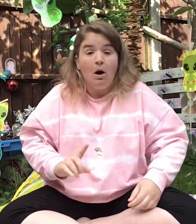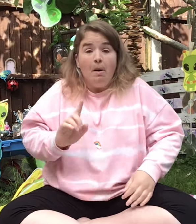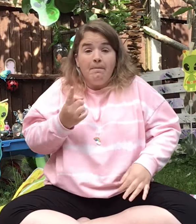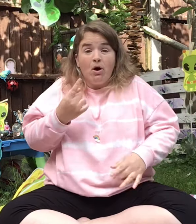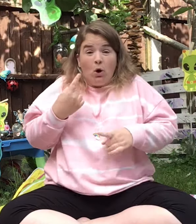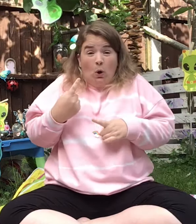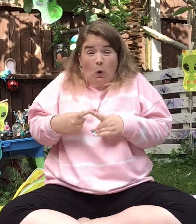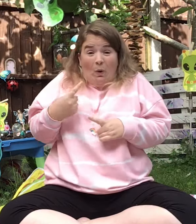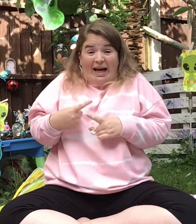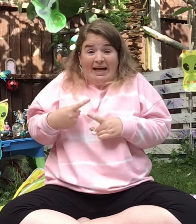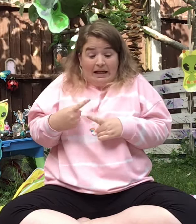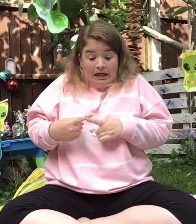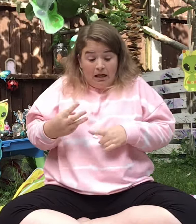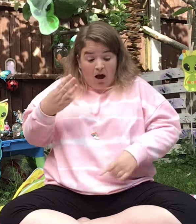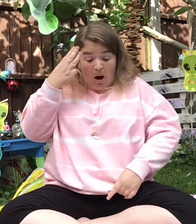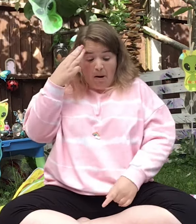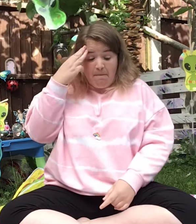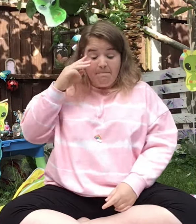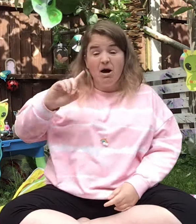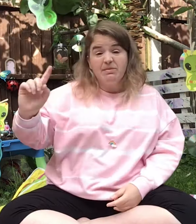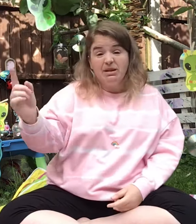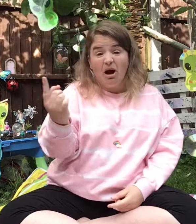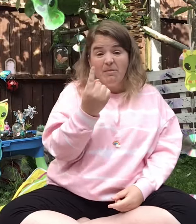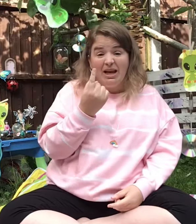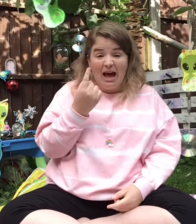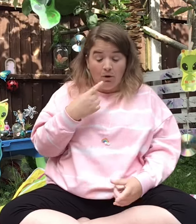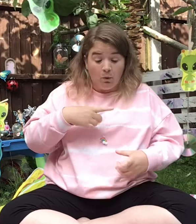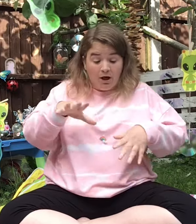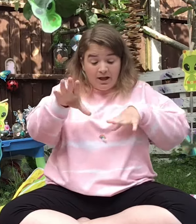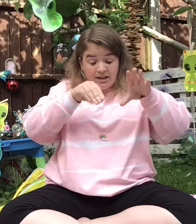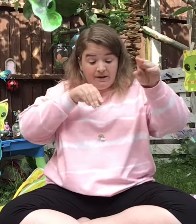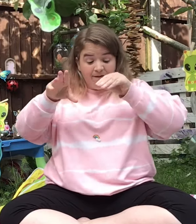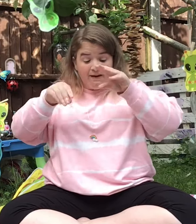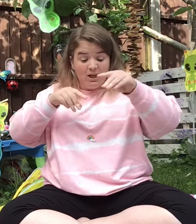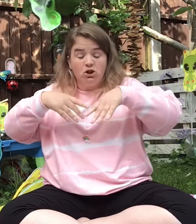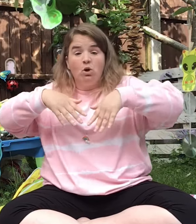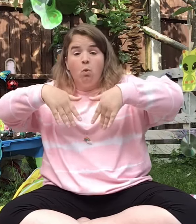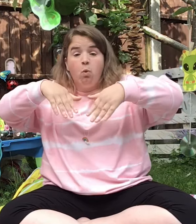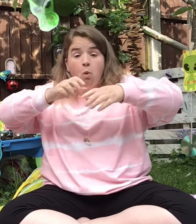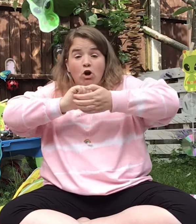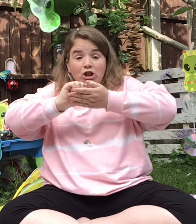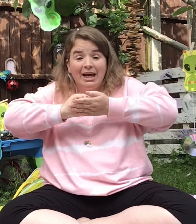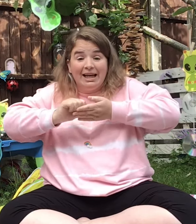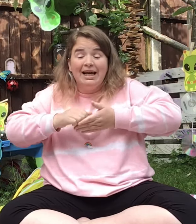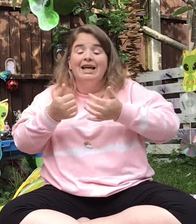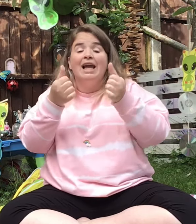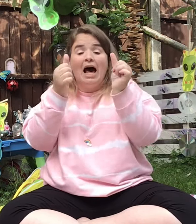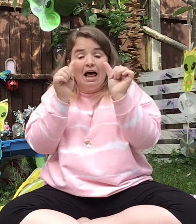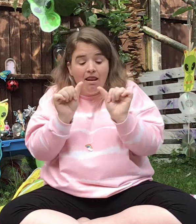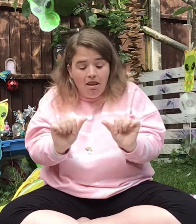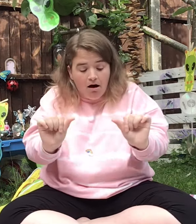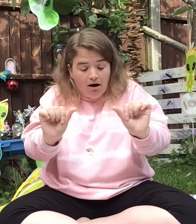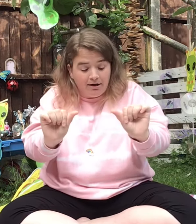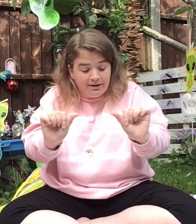But quick! Mum's coming out to fetch the washing in at last.